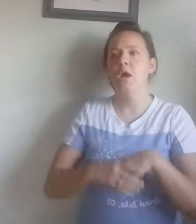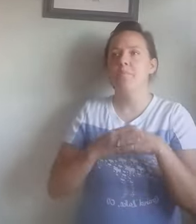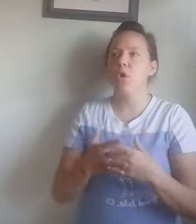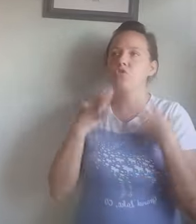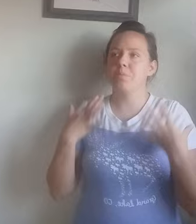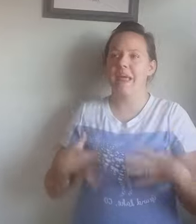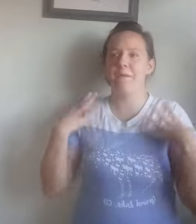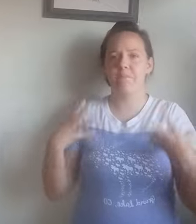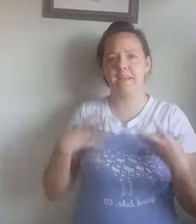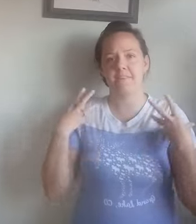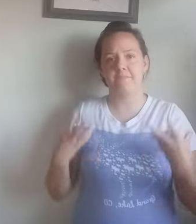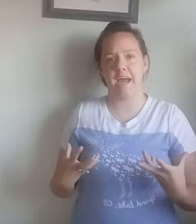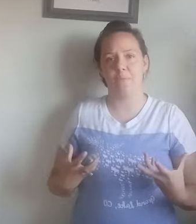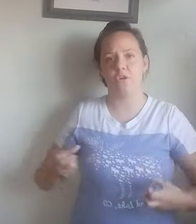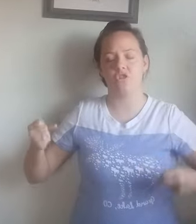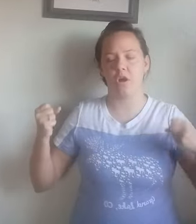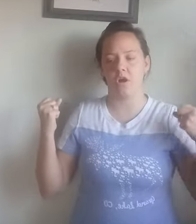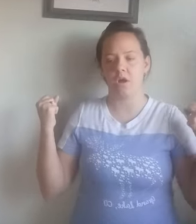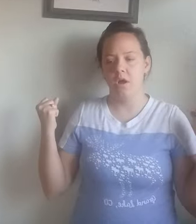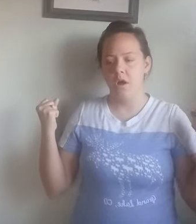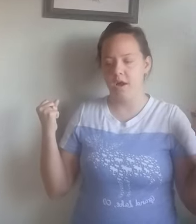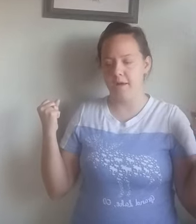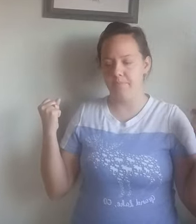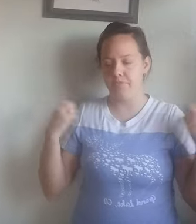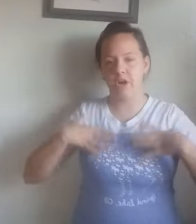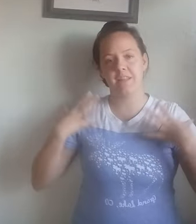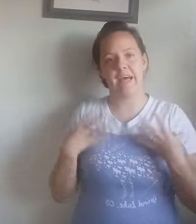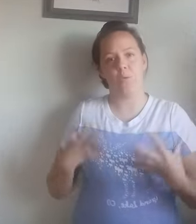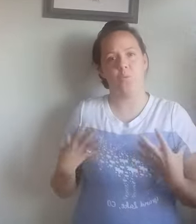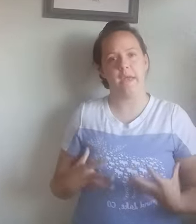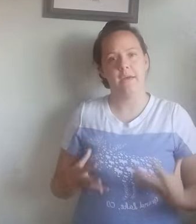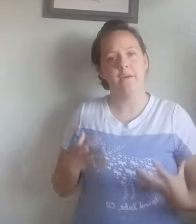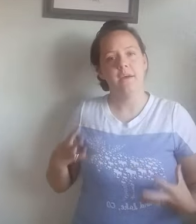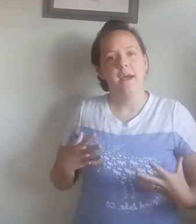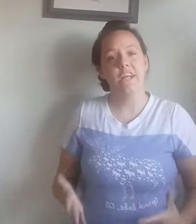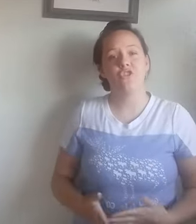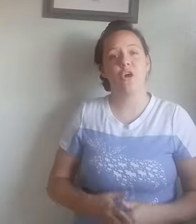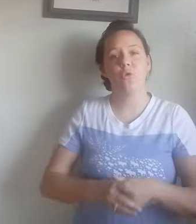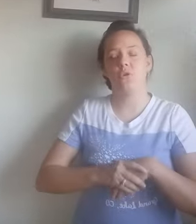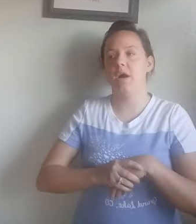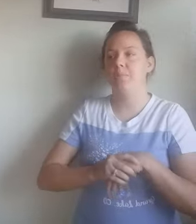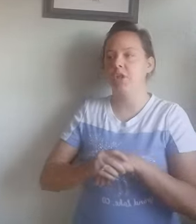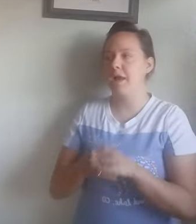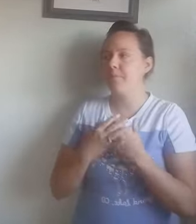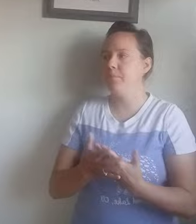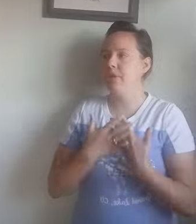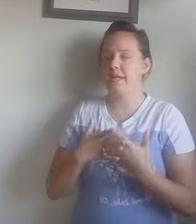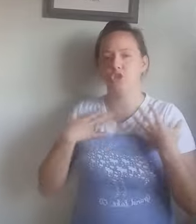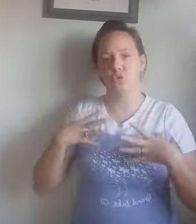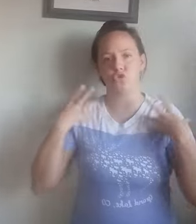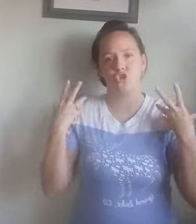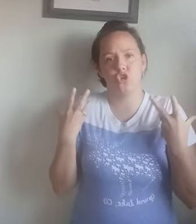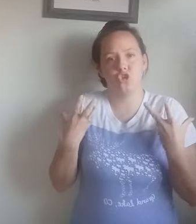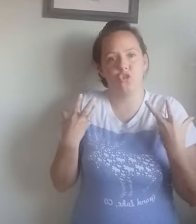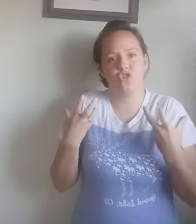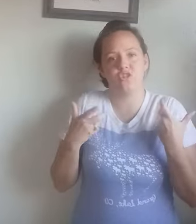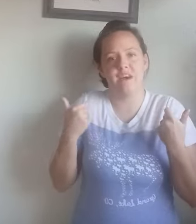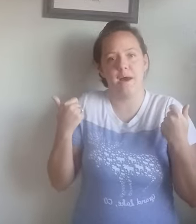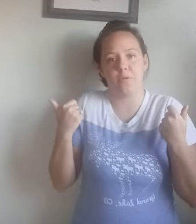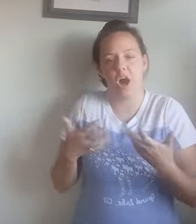Most plant-based fibers are, um, very lightweight. And so, um, a lot of people like to use cotton